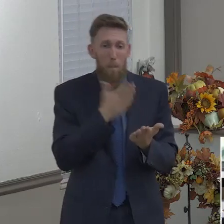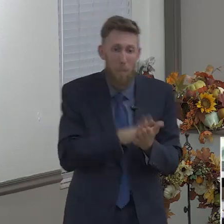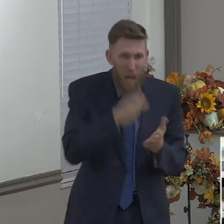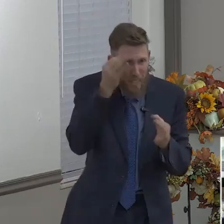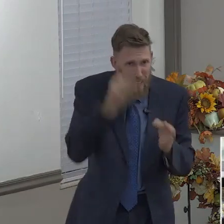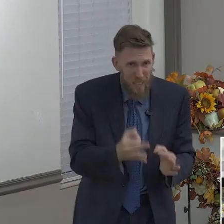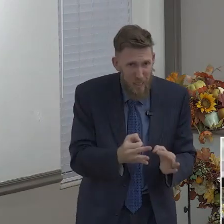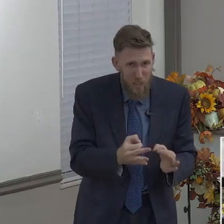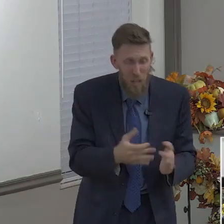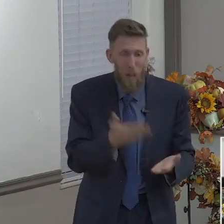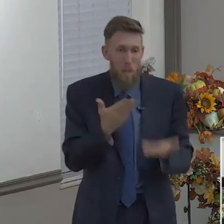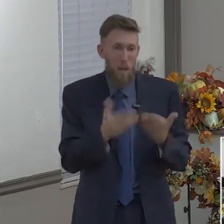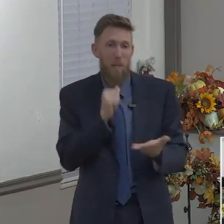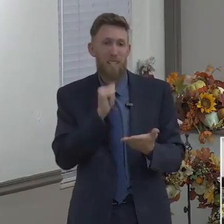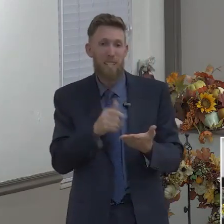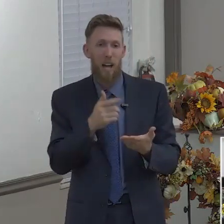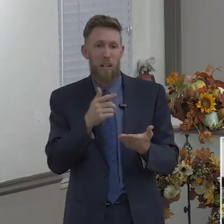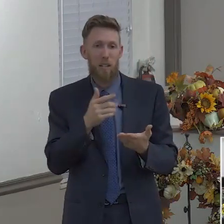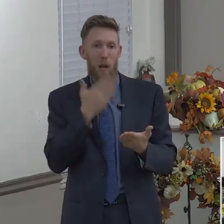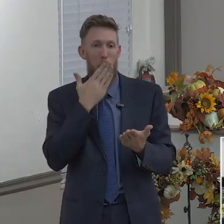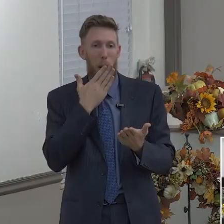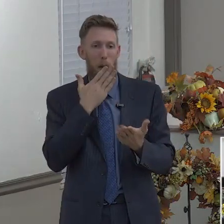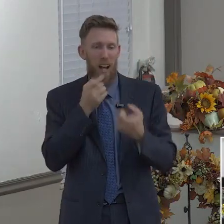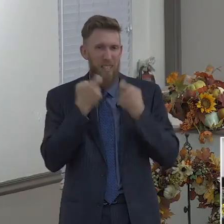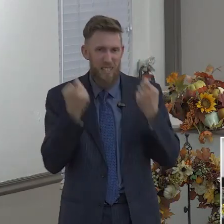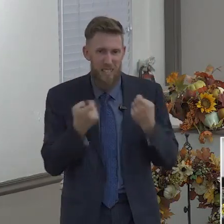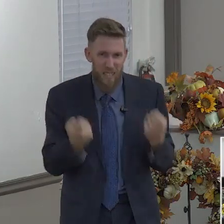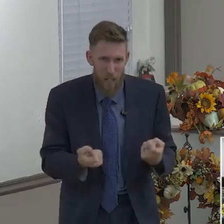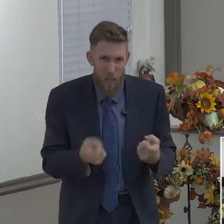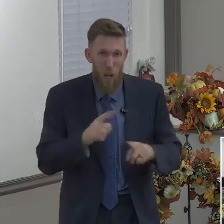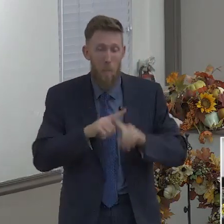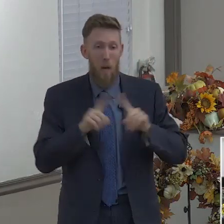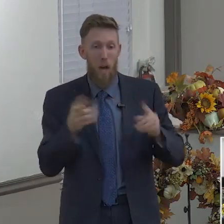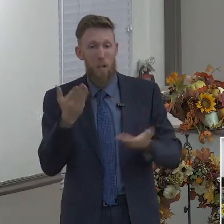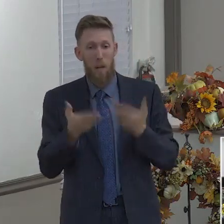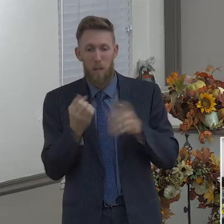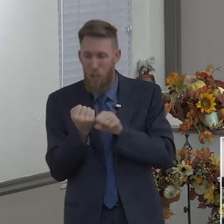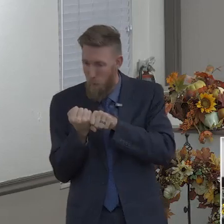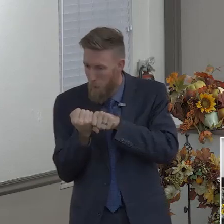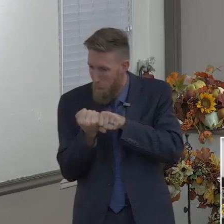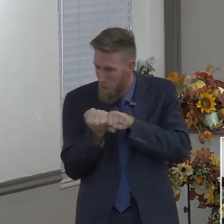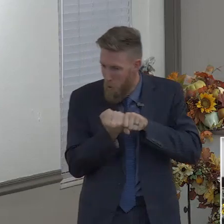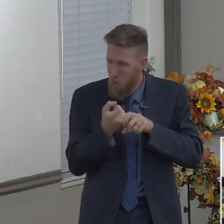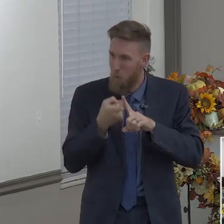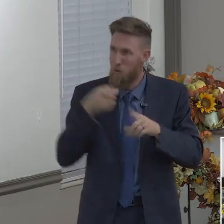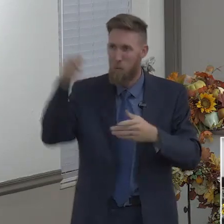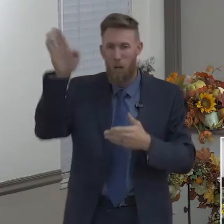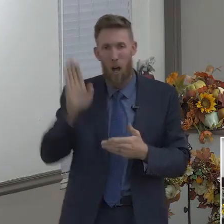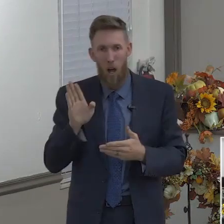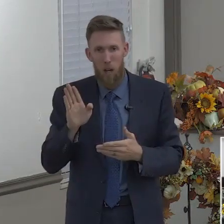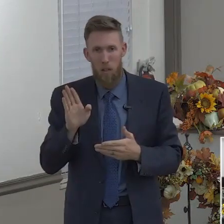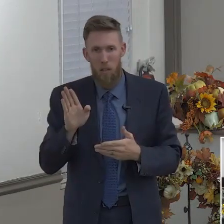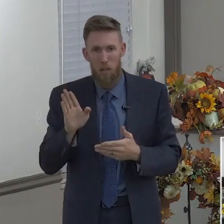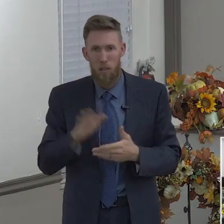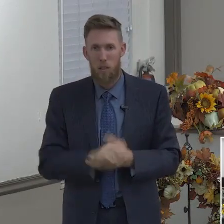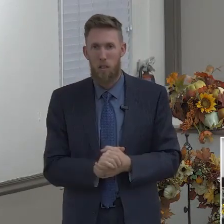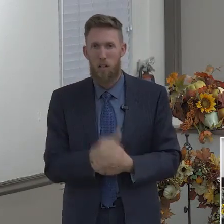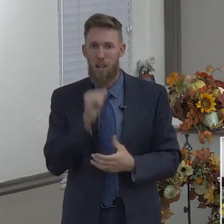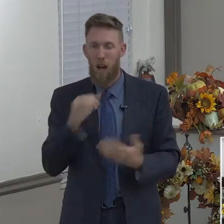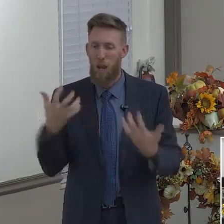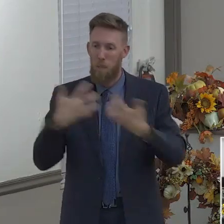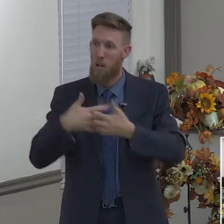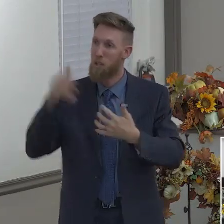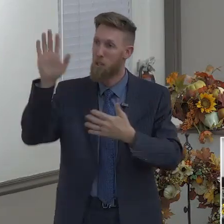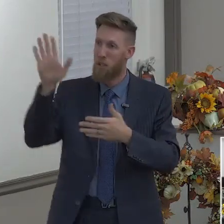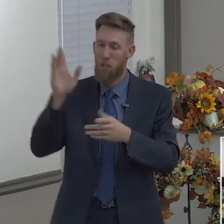it may be bad for you because it may not be God's will for you. Seeking God's will for your life. Let's